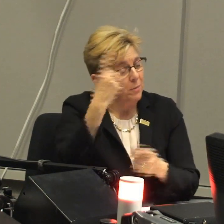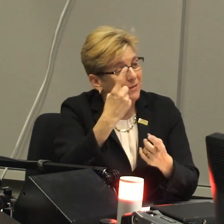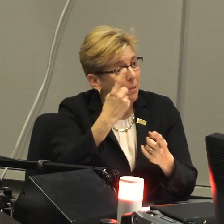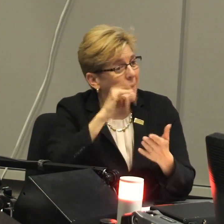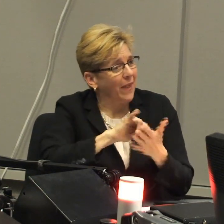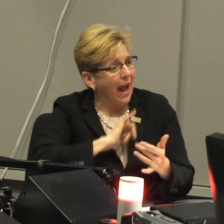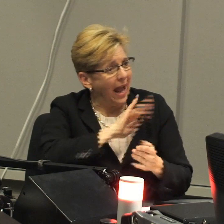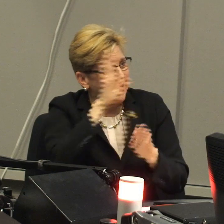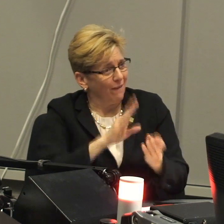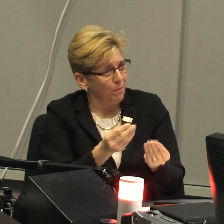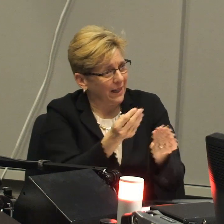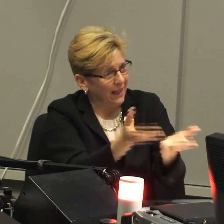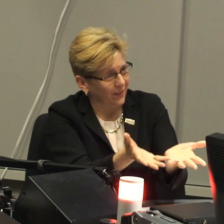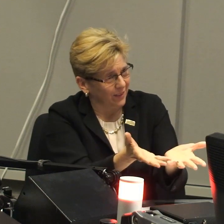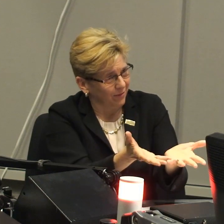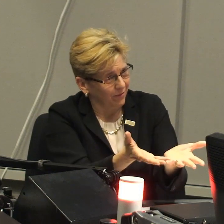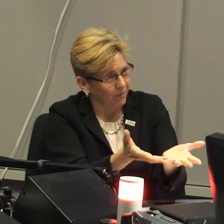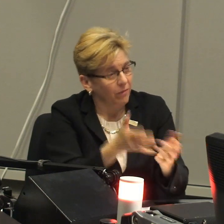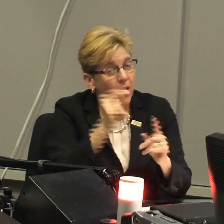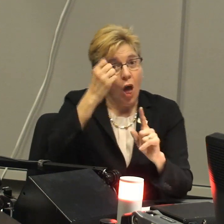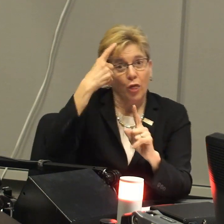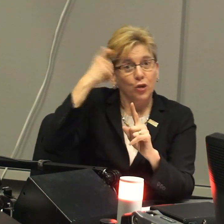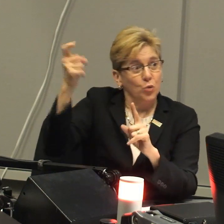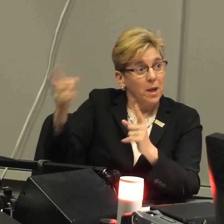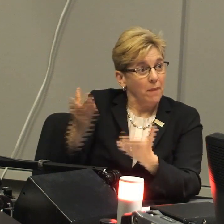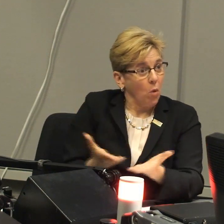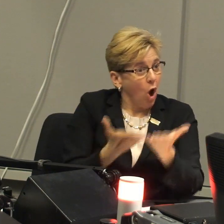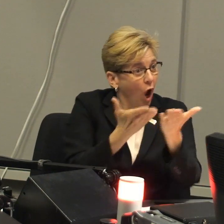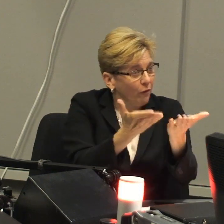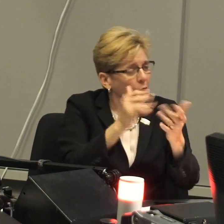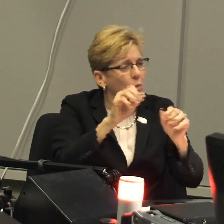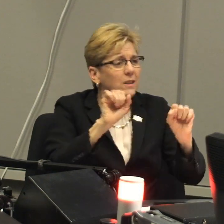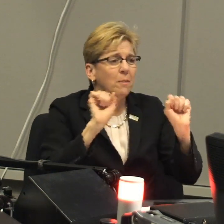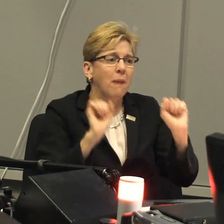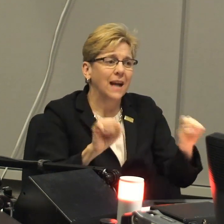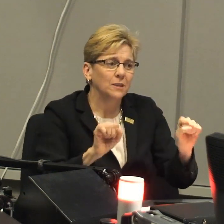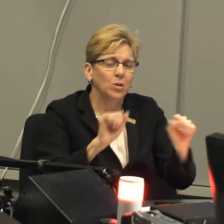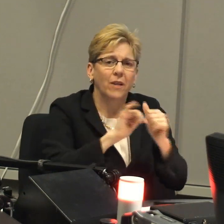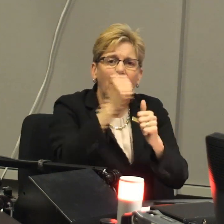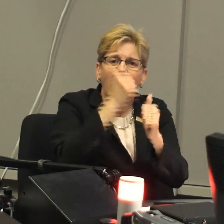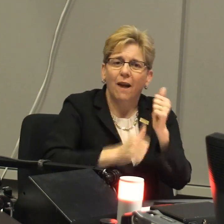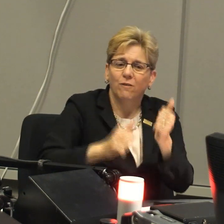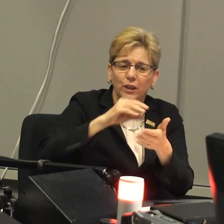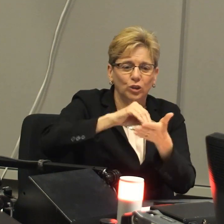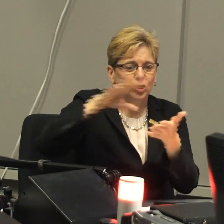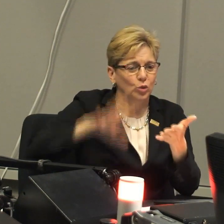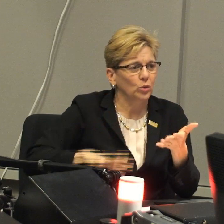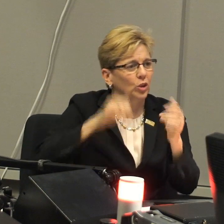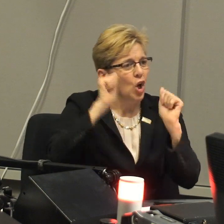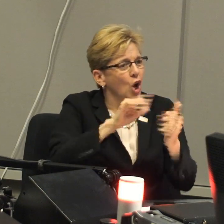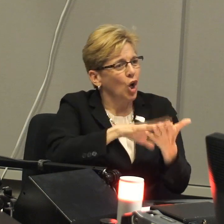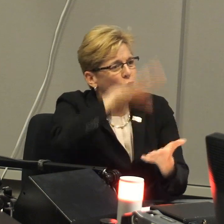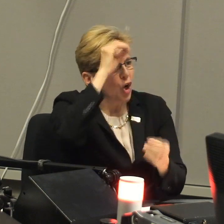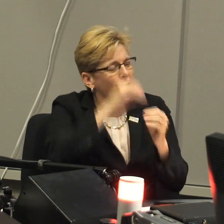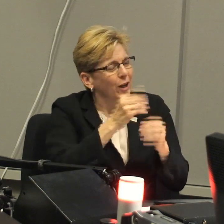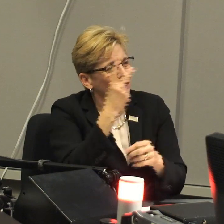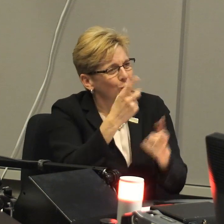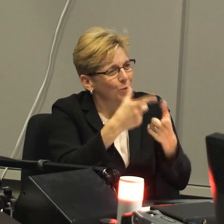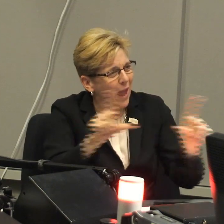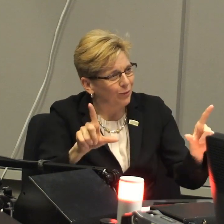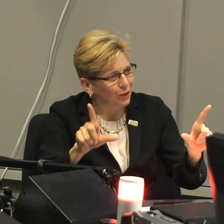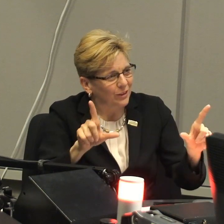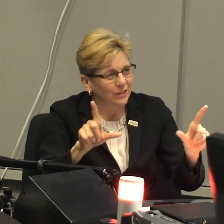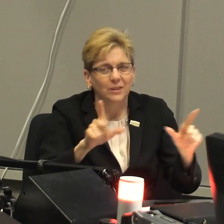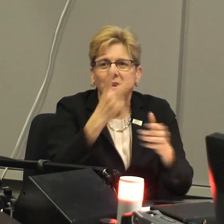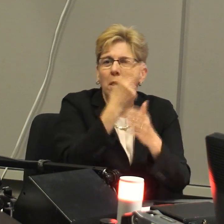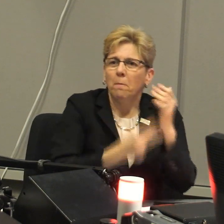Minnesota community, that they offered a dream to these students that I had never been given. And the dream that they were offered was the dream to have this